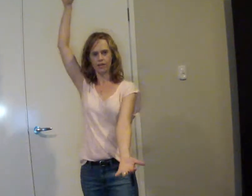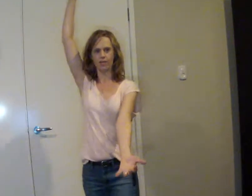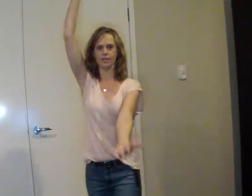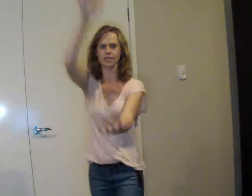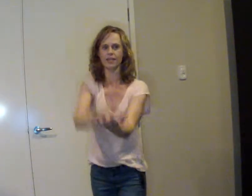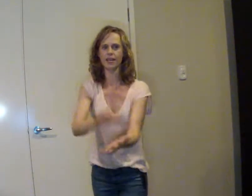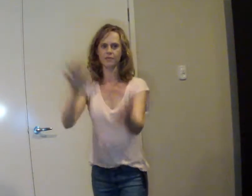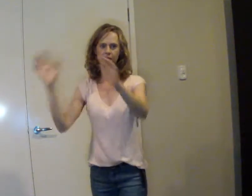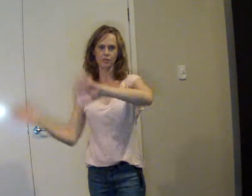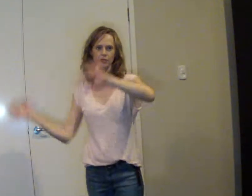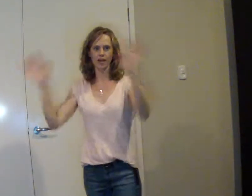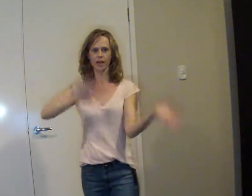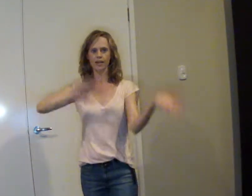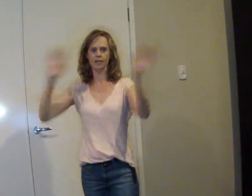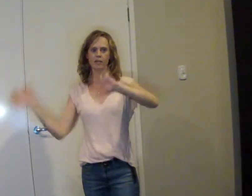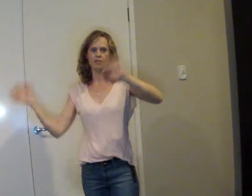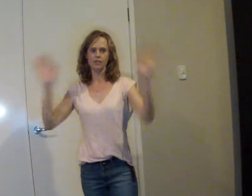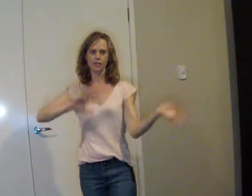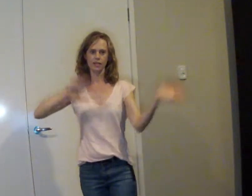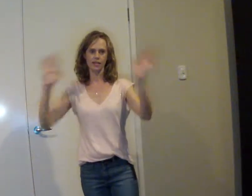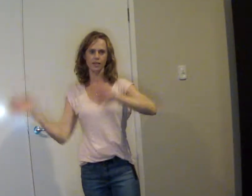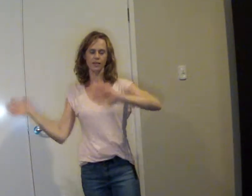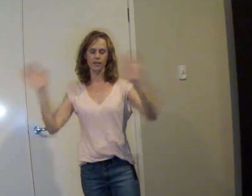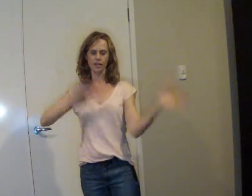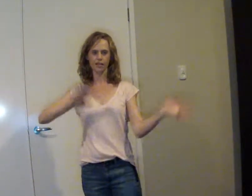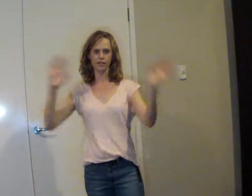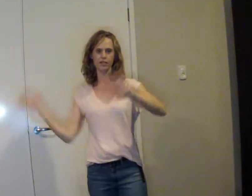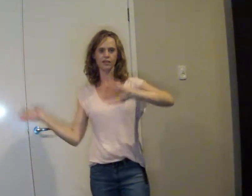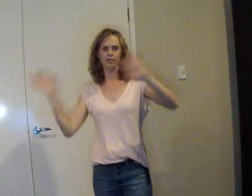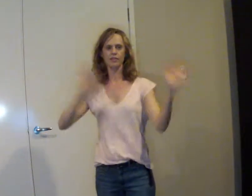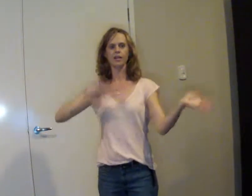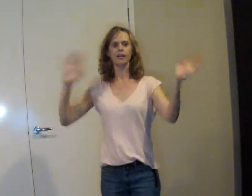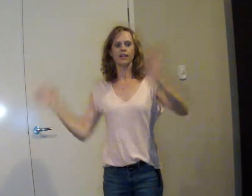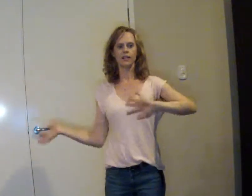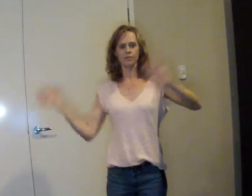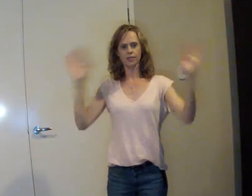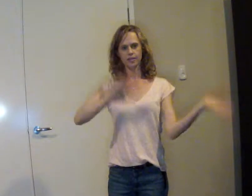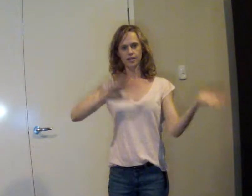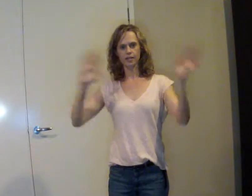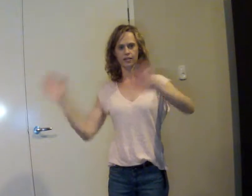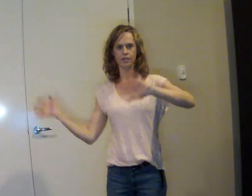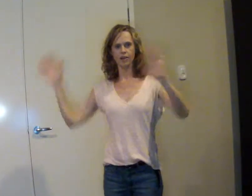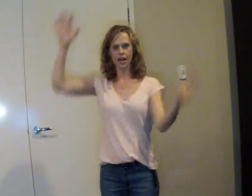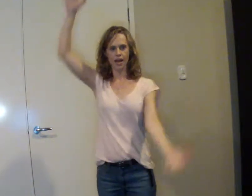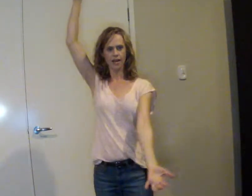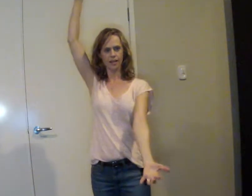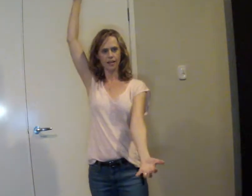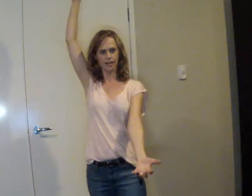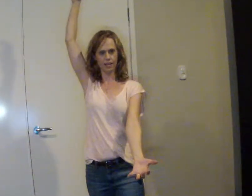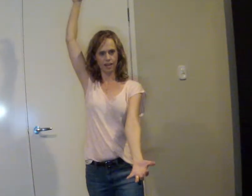Goodbye, we'll see you later Let me see your alligator